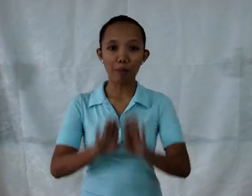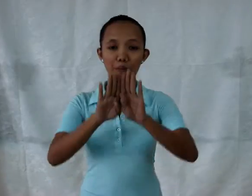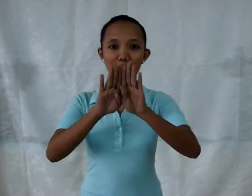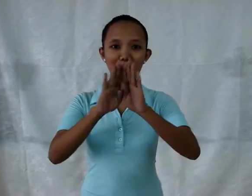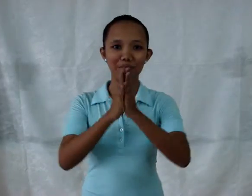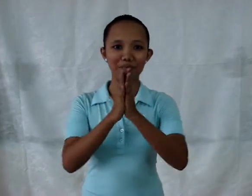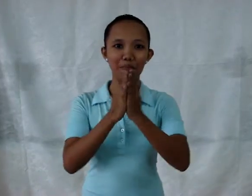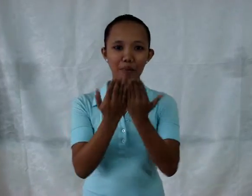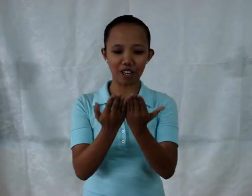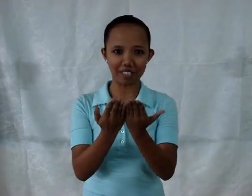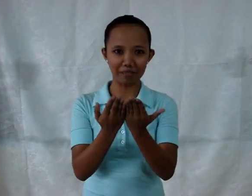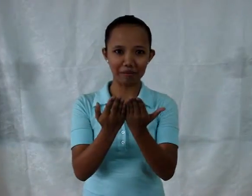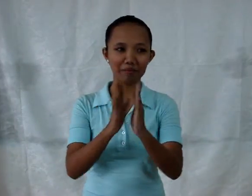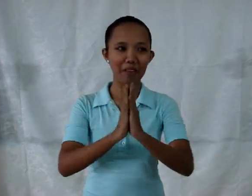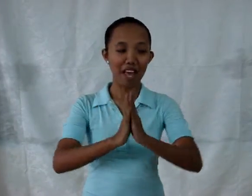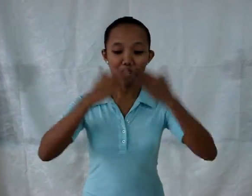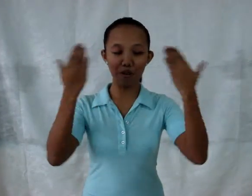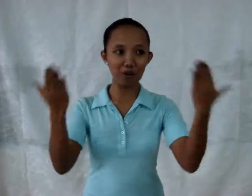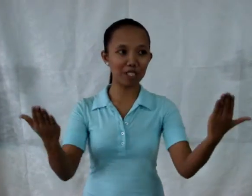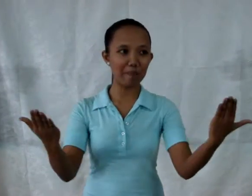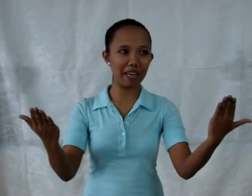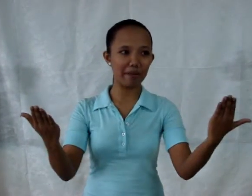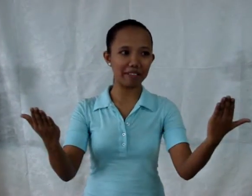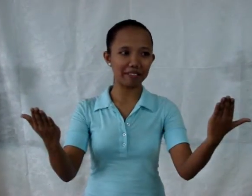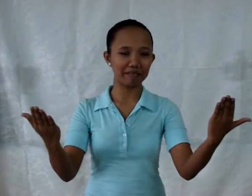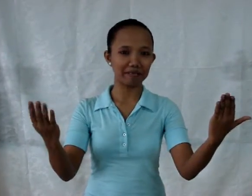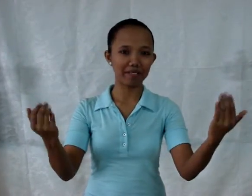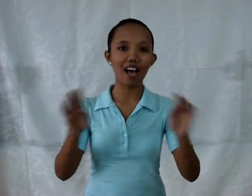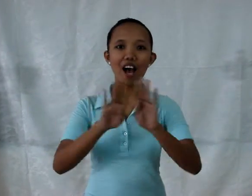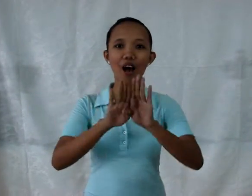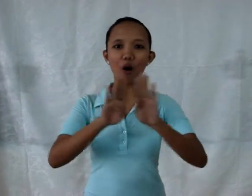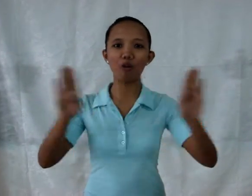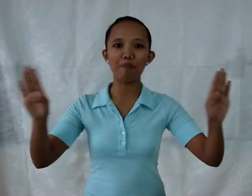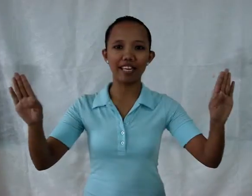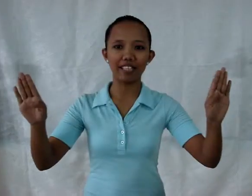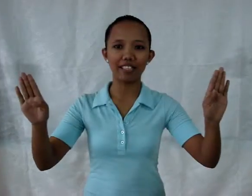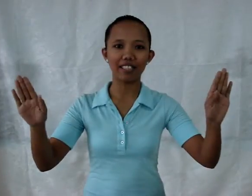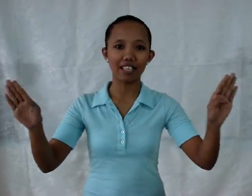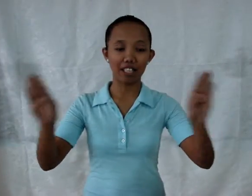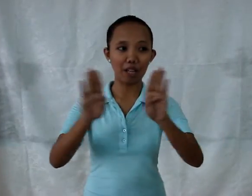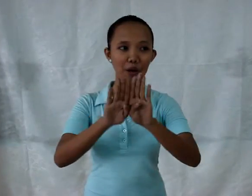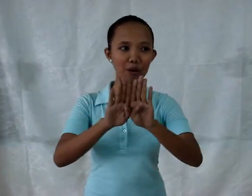Book. Newspeaker. Open. Close.